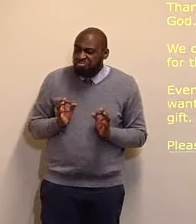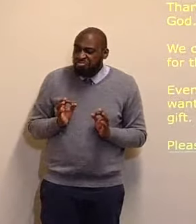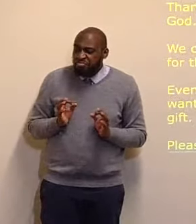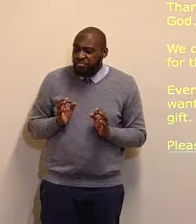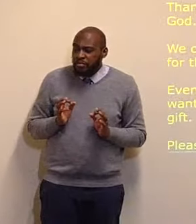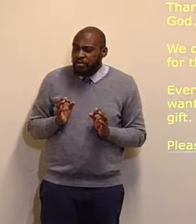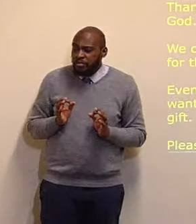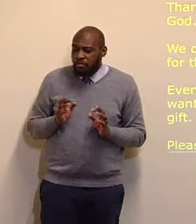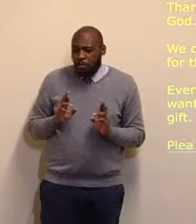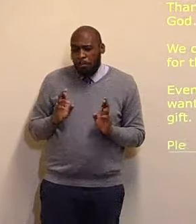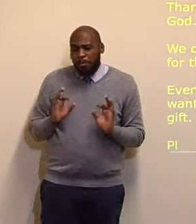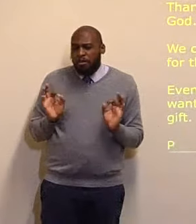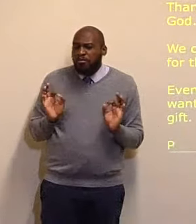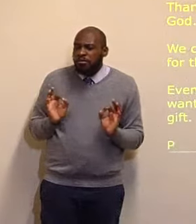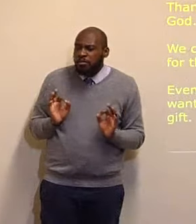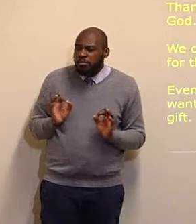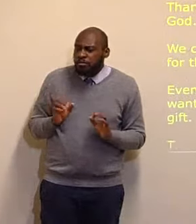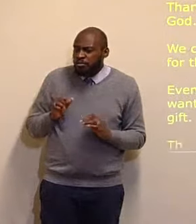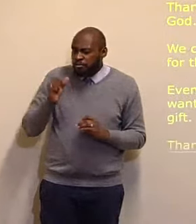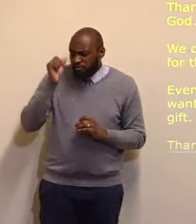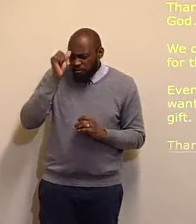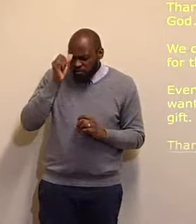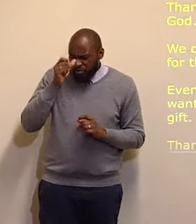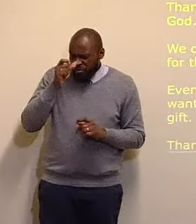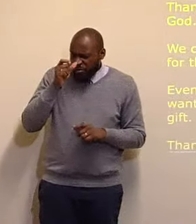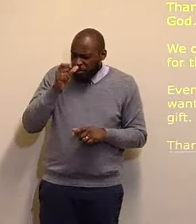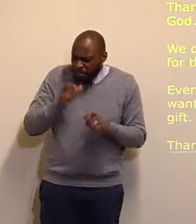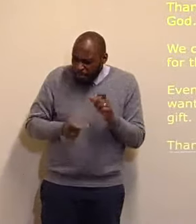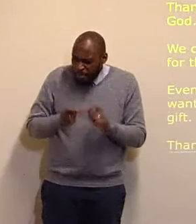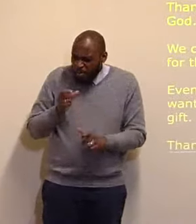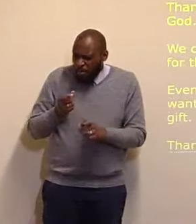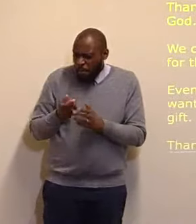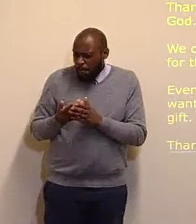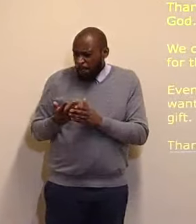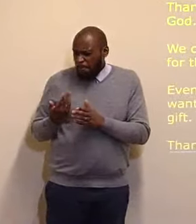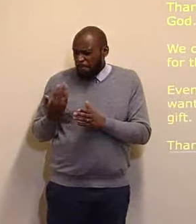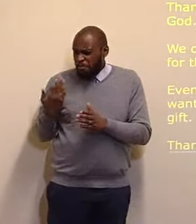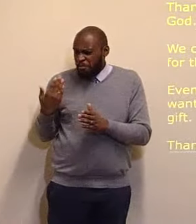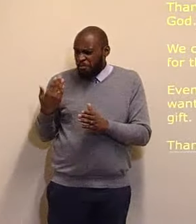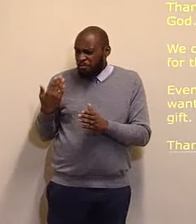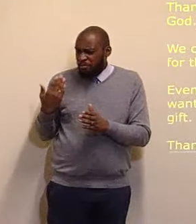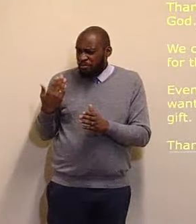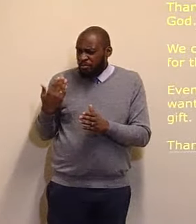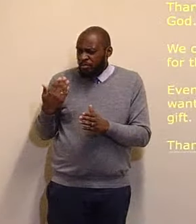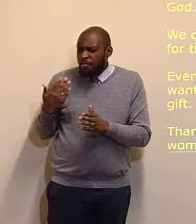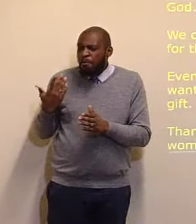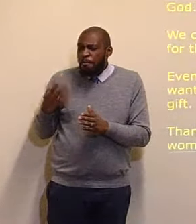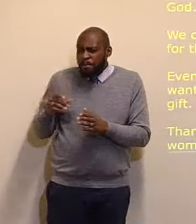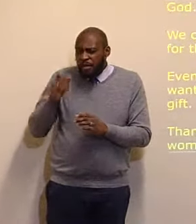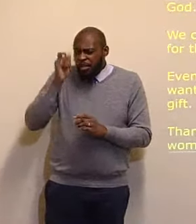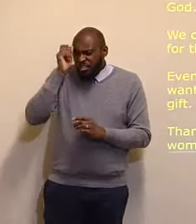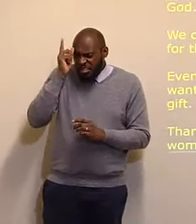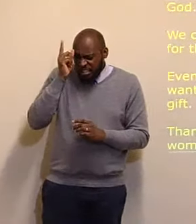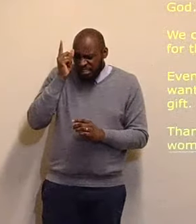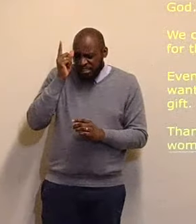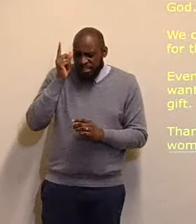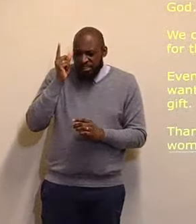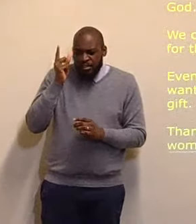men and women from the past, who have understood, that there is no life without a sacrifice. And in thy